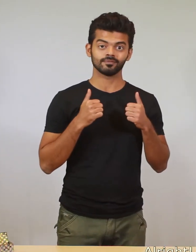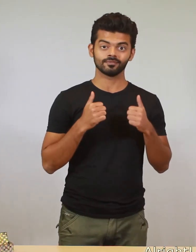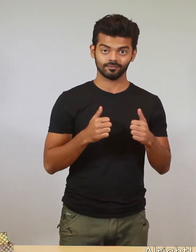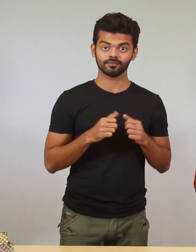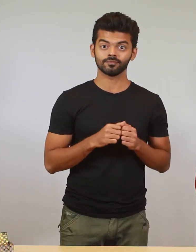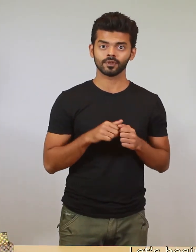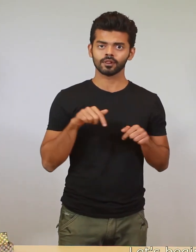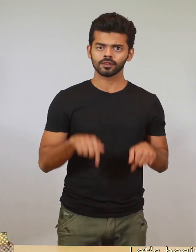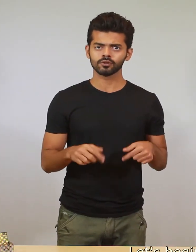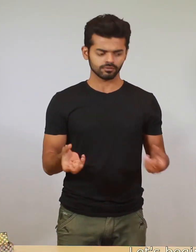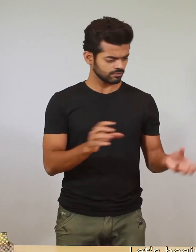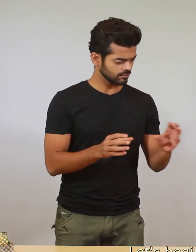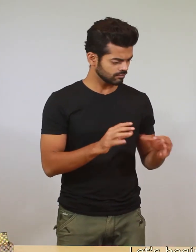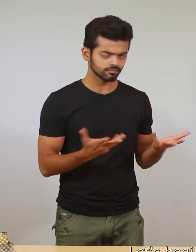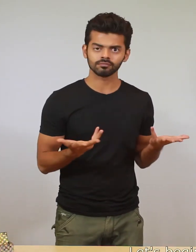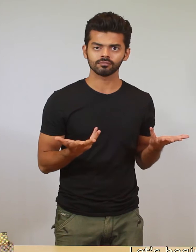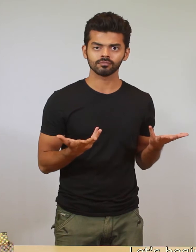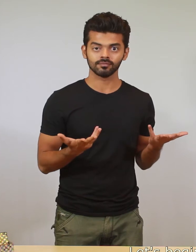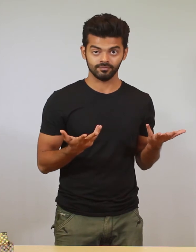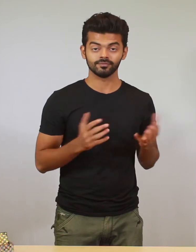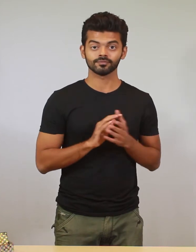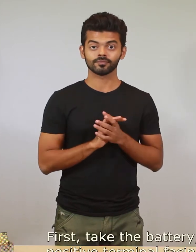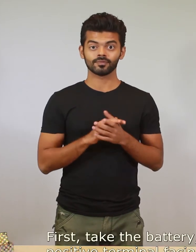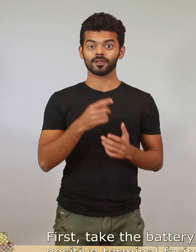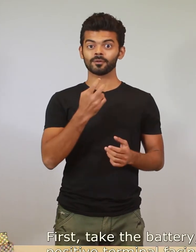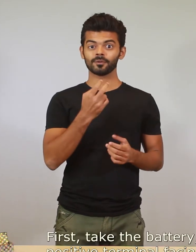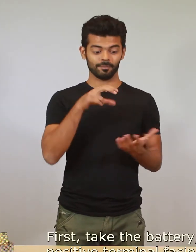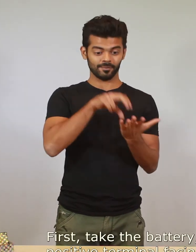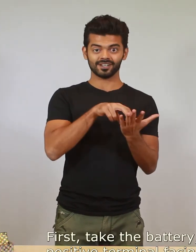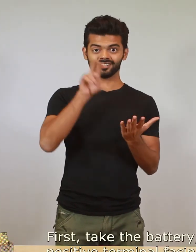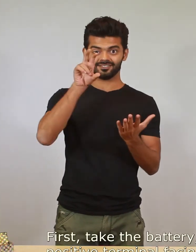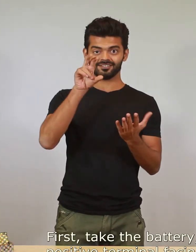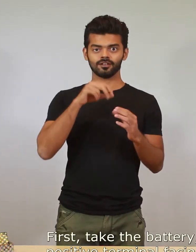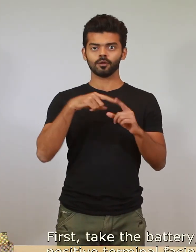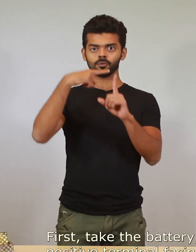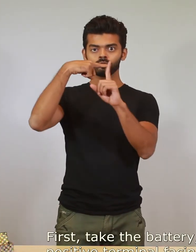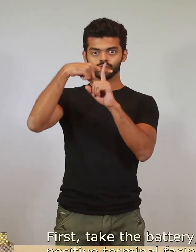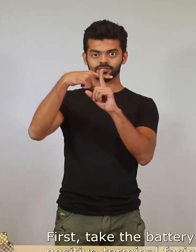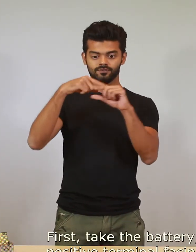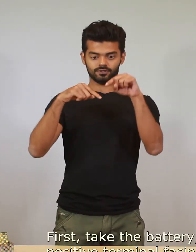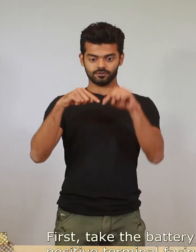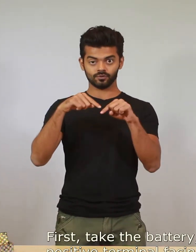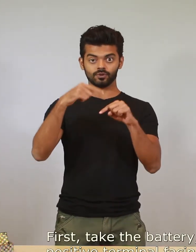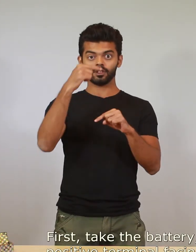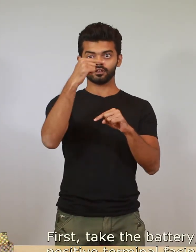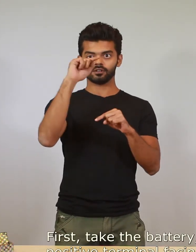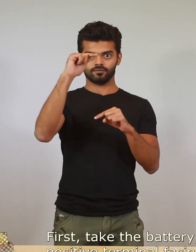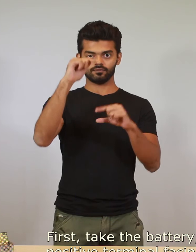all right let's begin yes first take the battery and with the positive